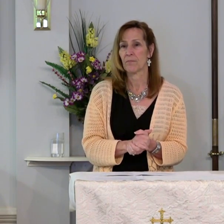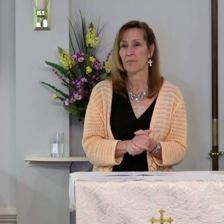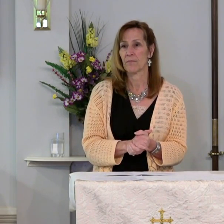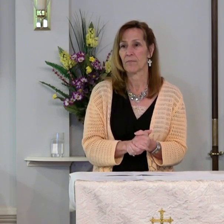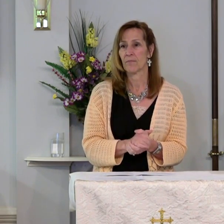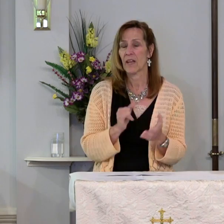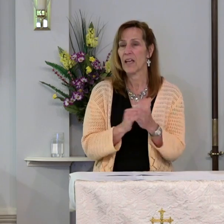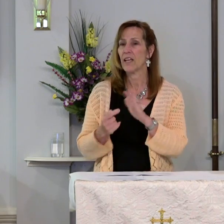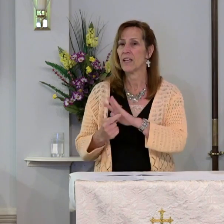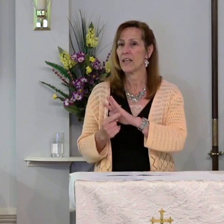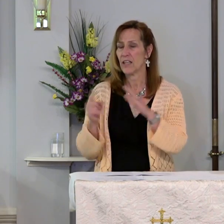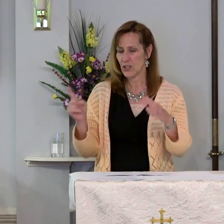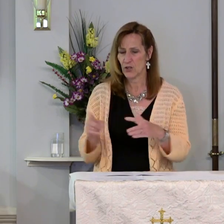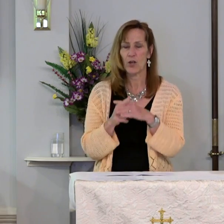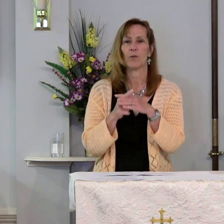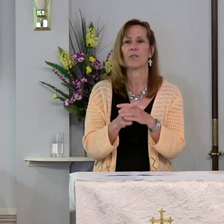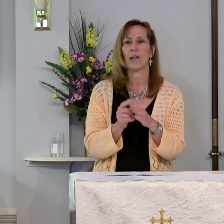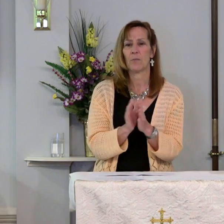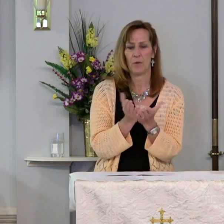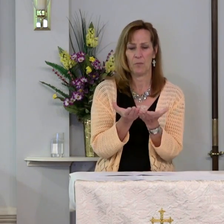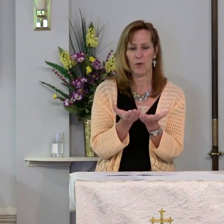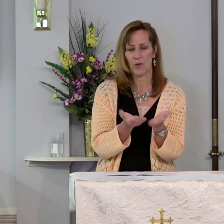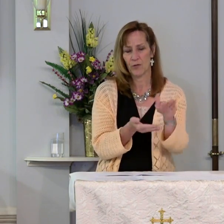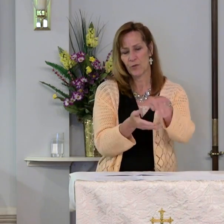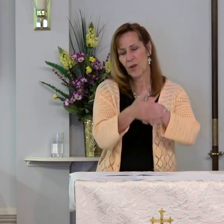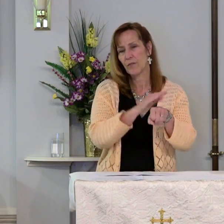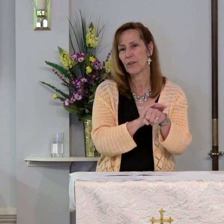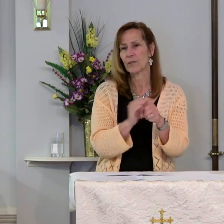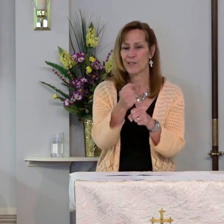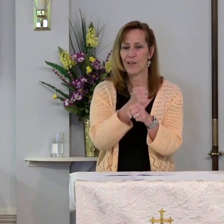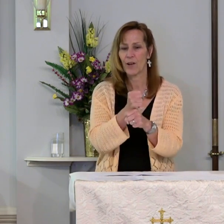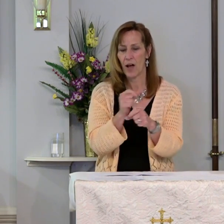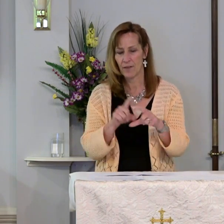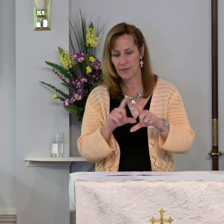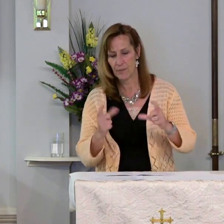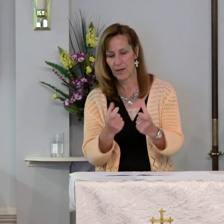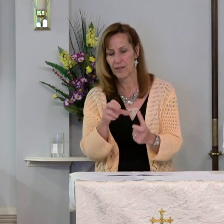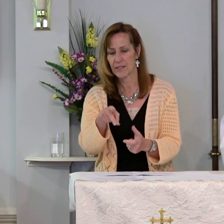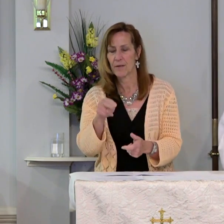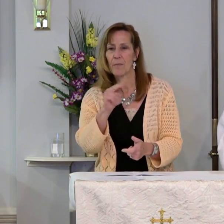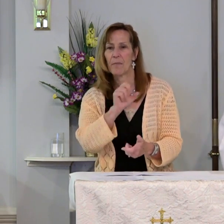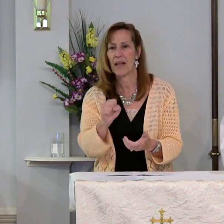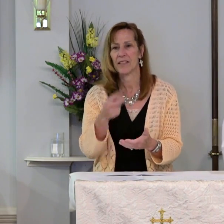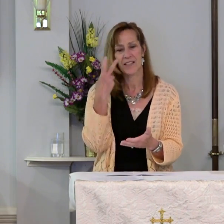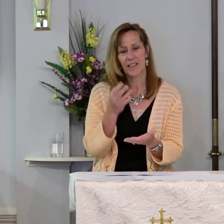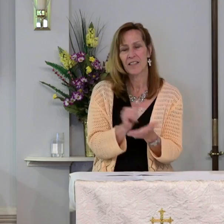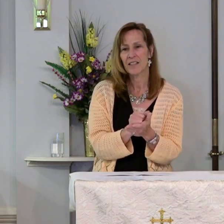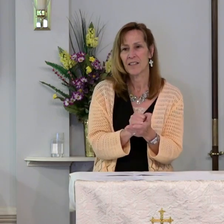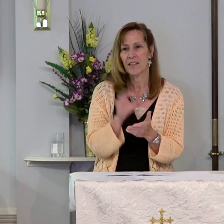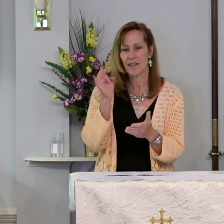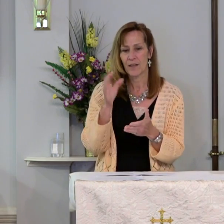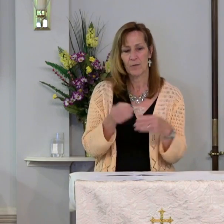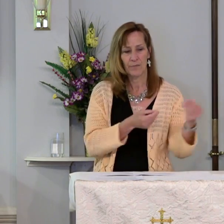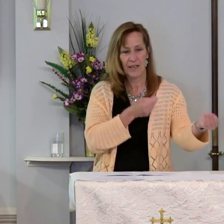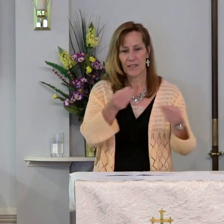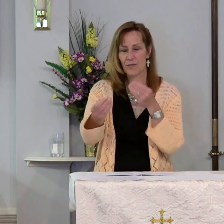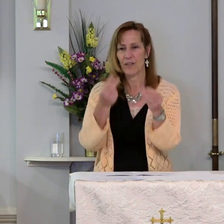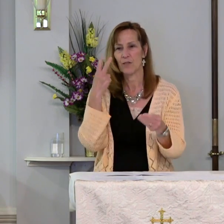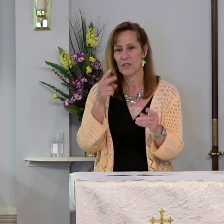it shows up on book covers and coffee mugs and pens and things that are passed around.